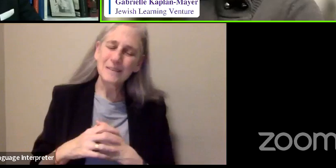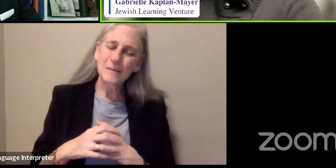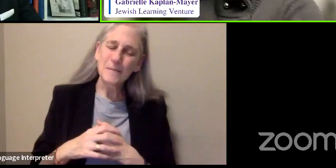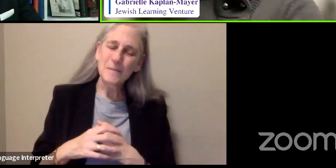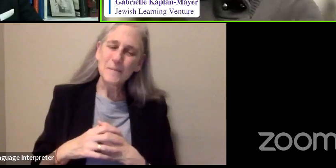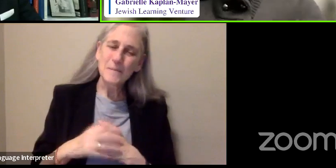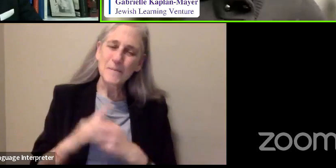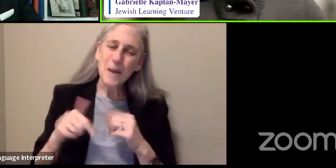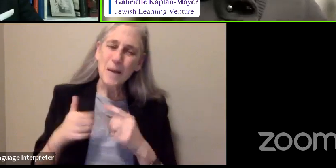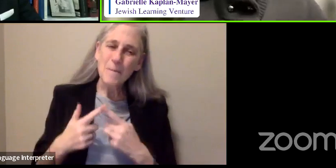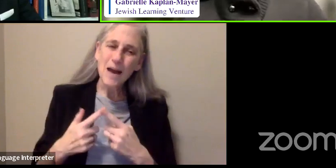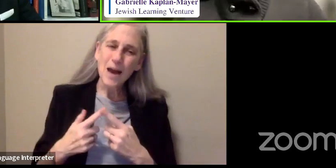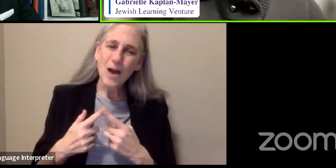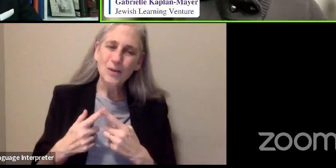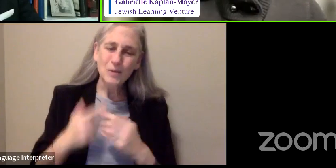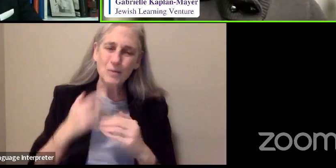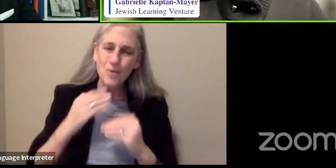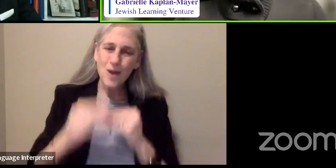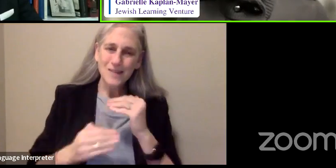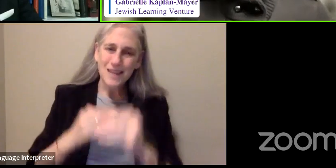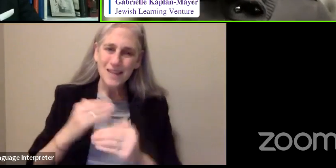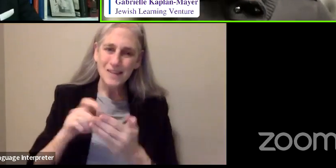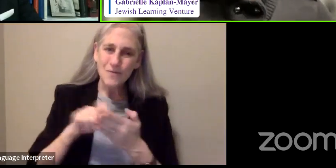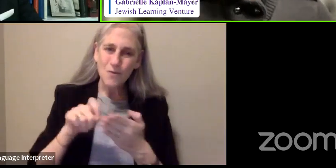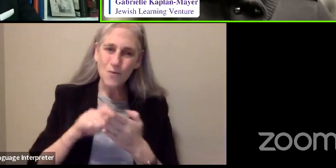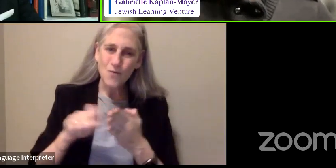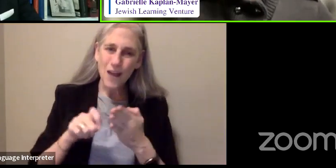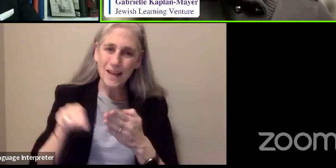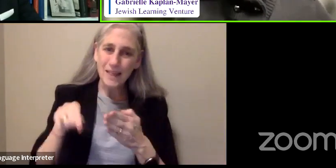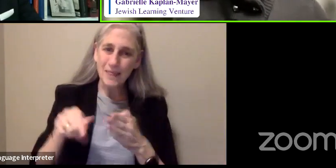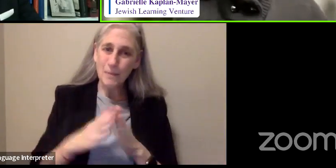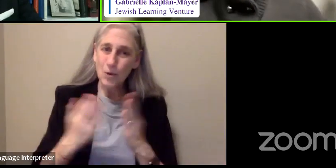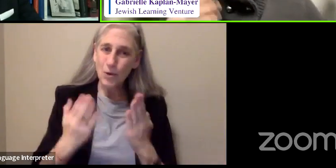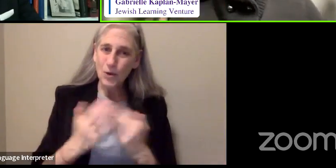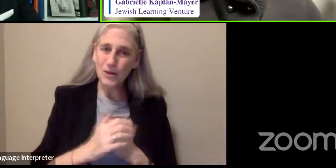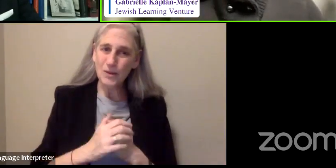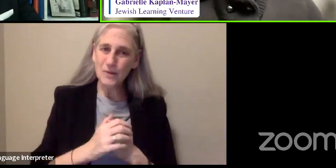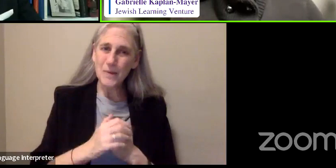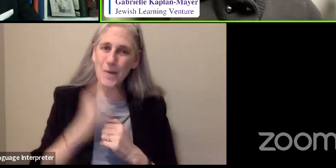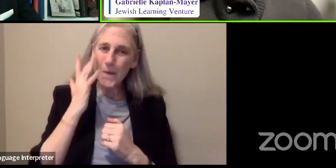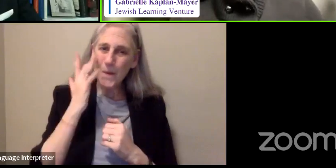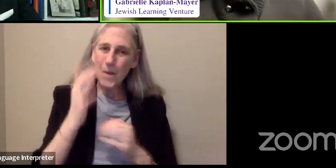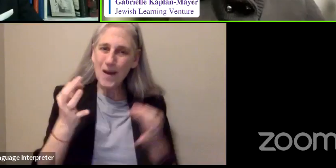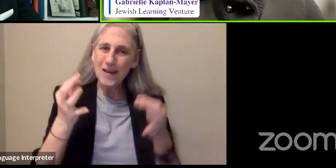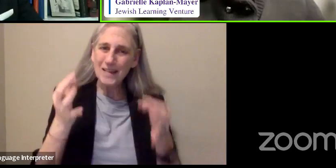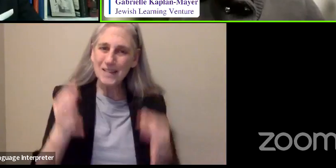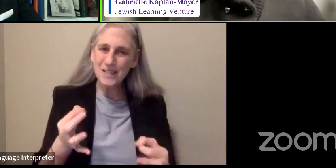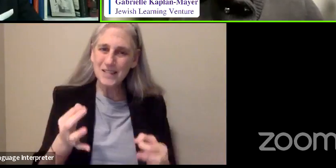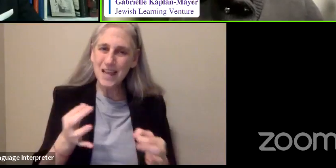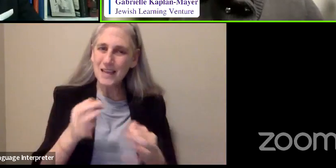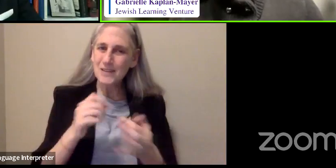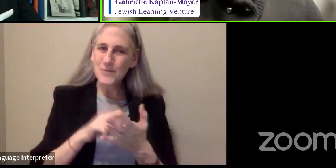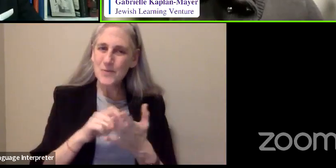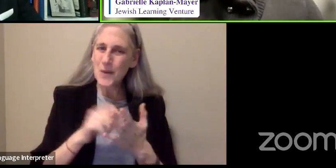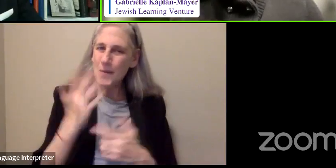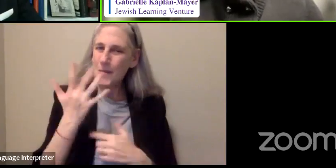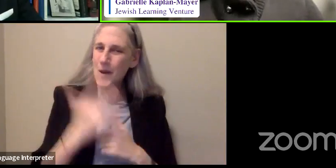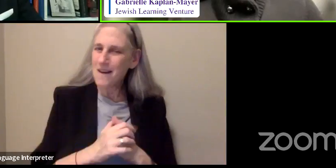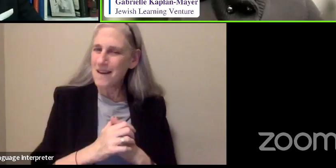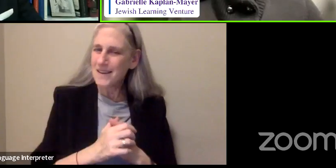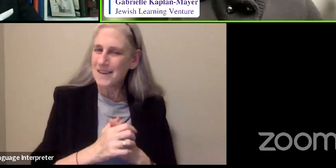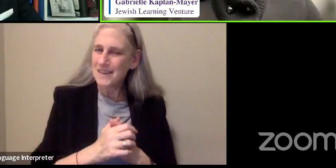about the process of writing your book? Why did you decide to write it? And